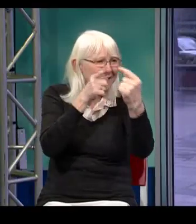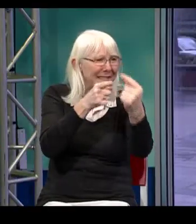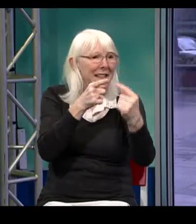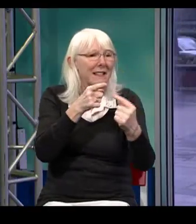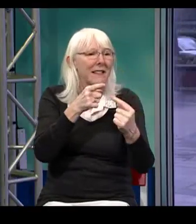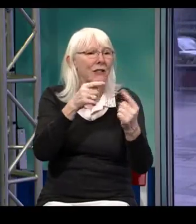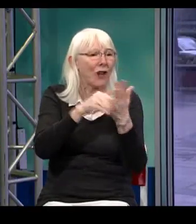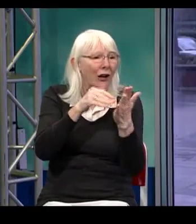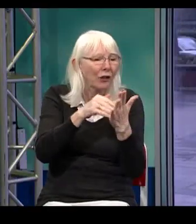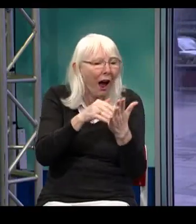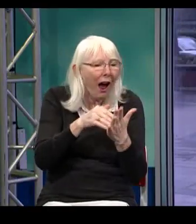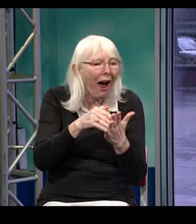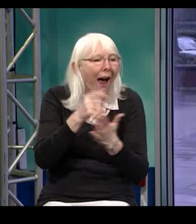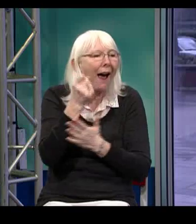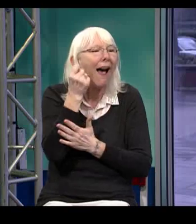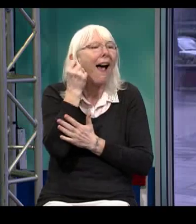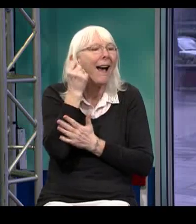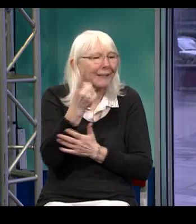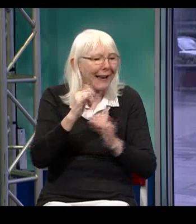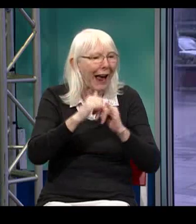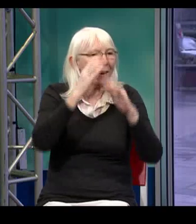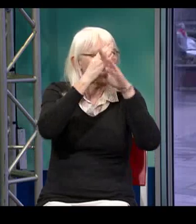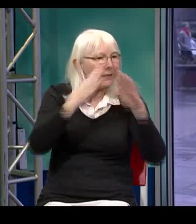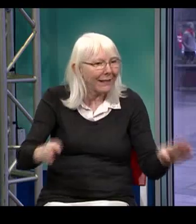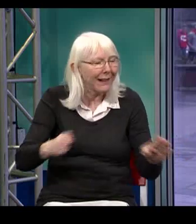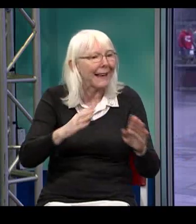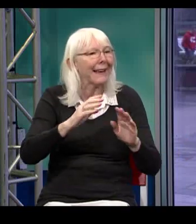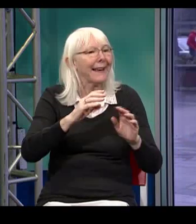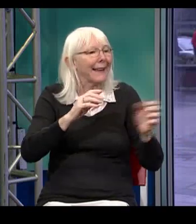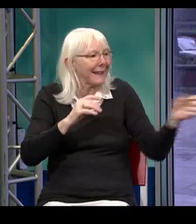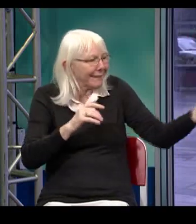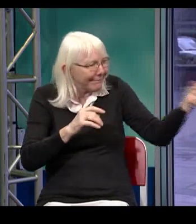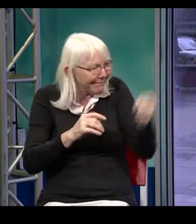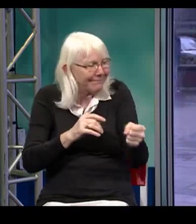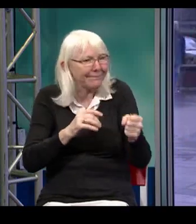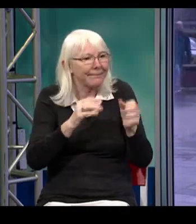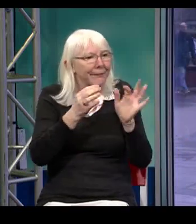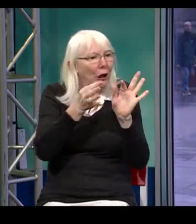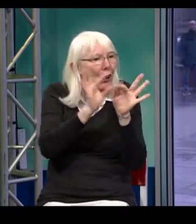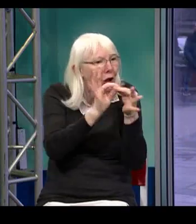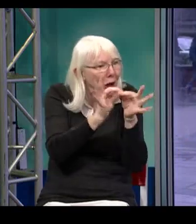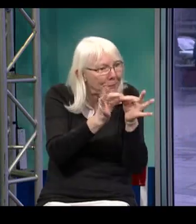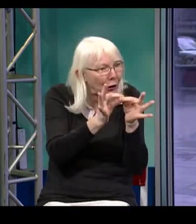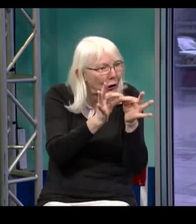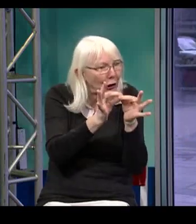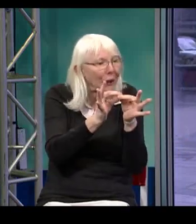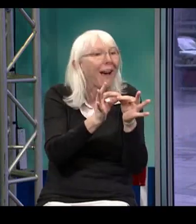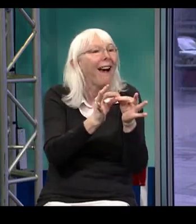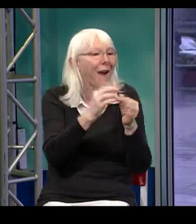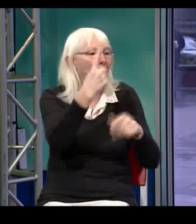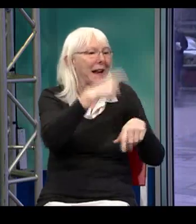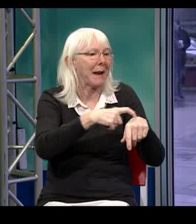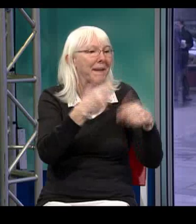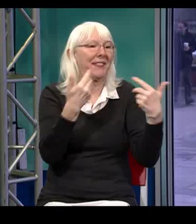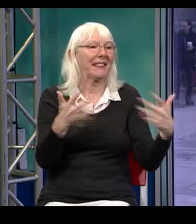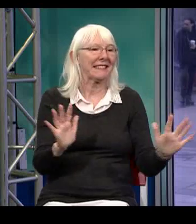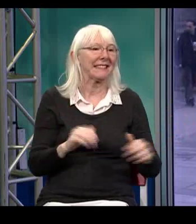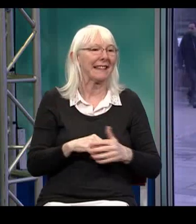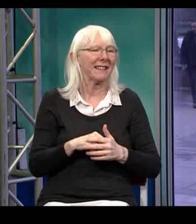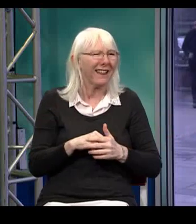We thought that for a long time that how to solve that problem, that that was a really big issue. And, you know, obviously one of the components of that